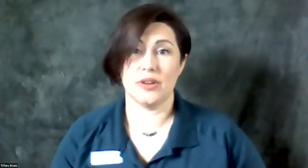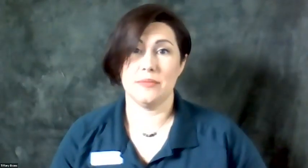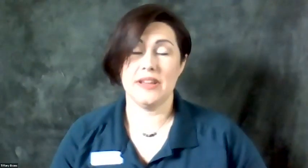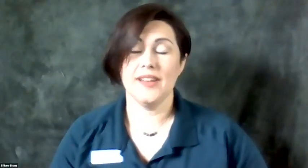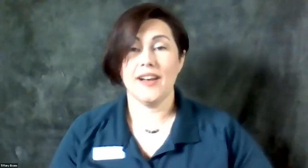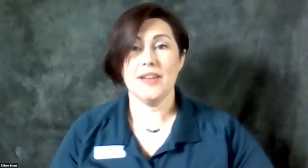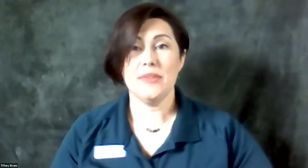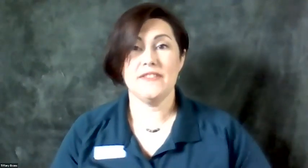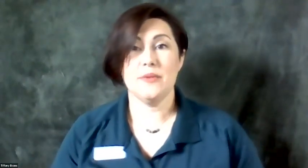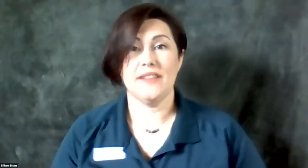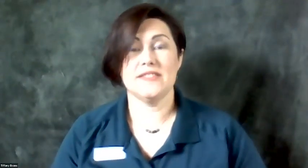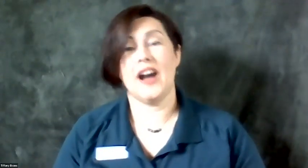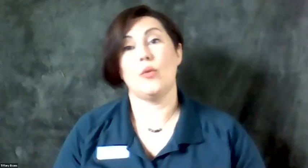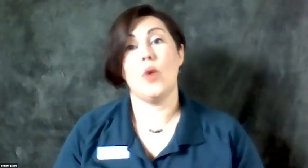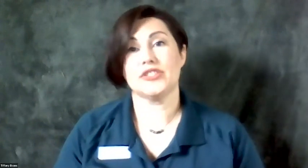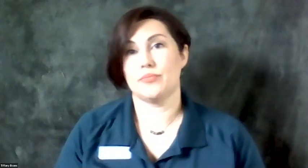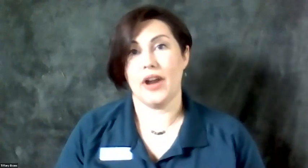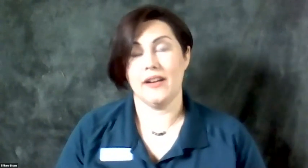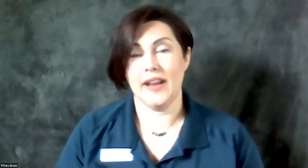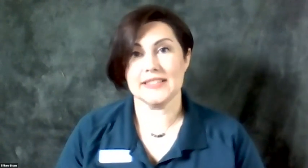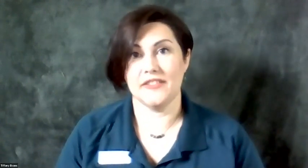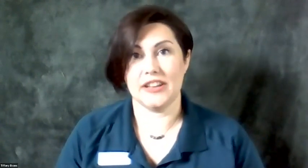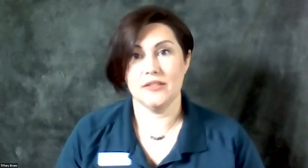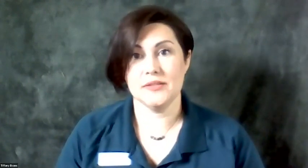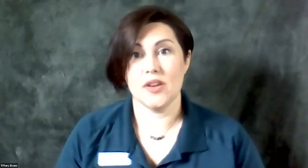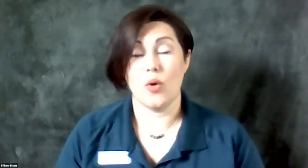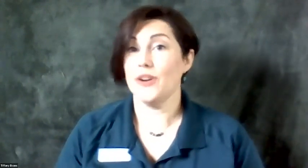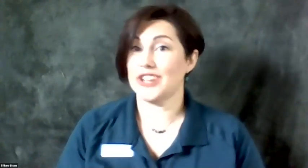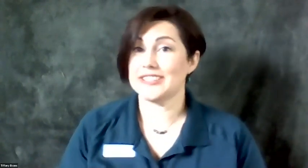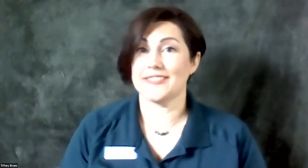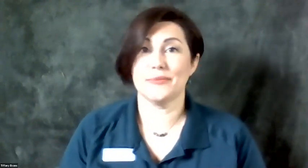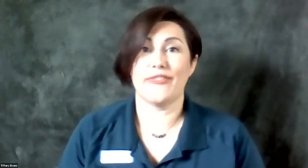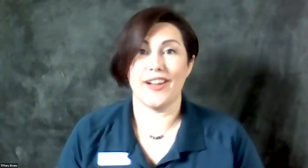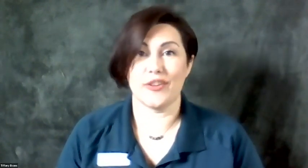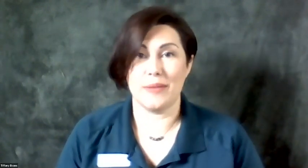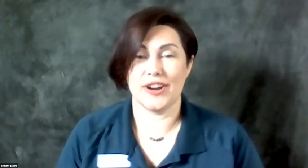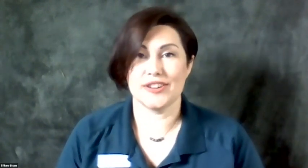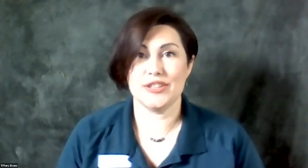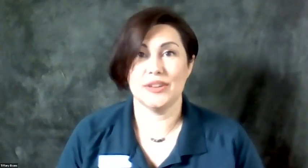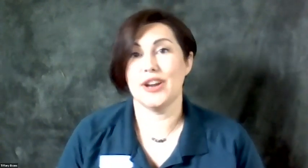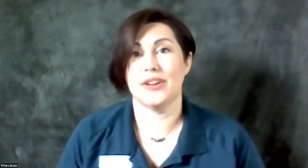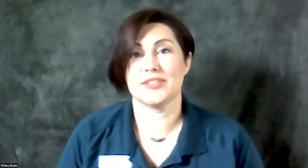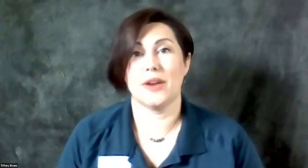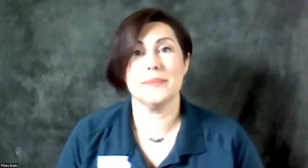me. Um, if you have not watched the prior ASL videos or checked out some of our other webinars, you can go onto our website